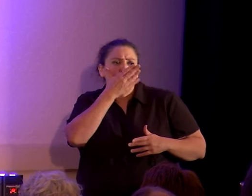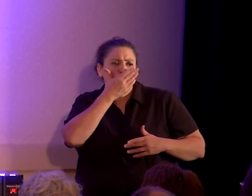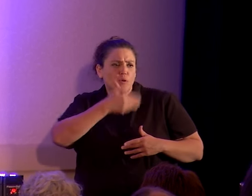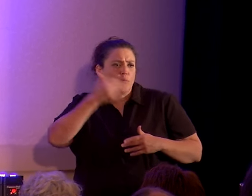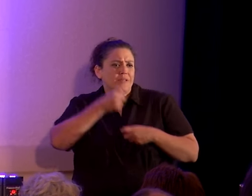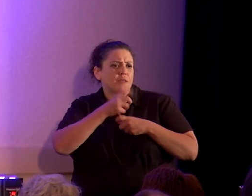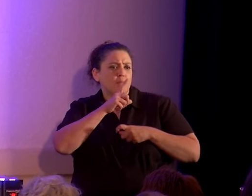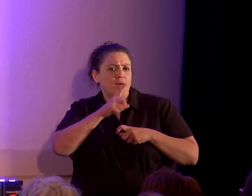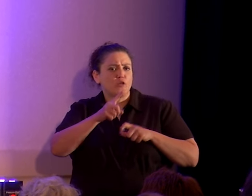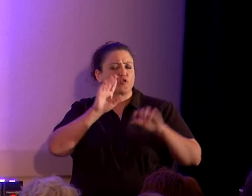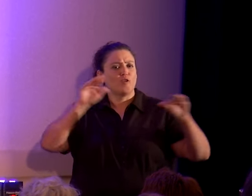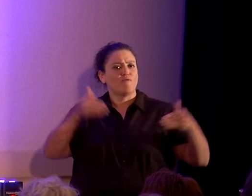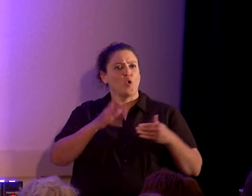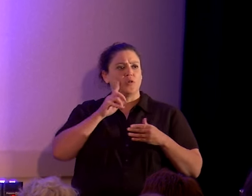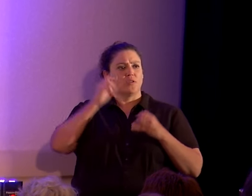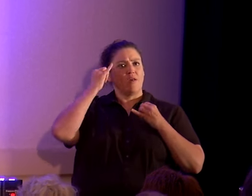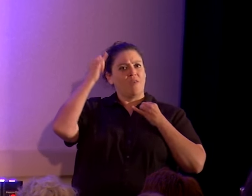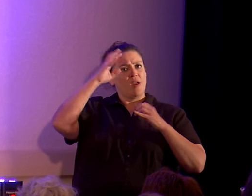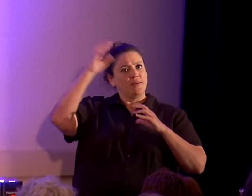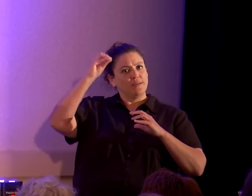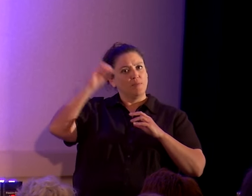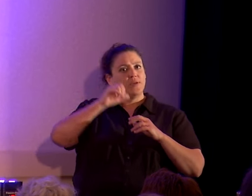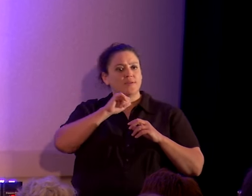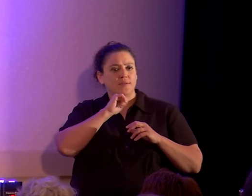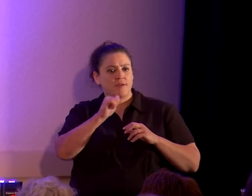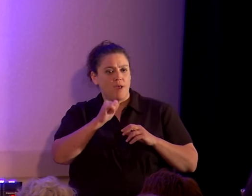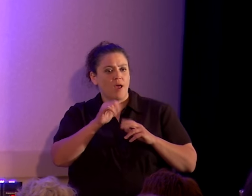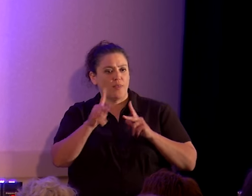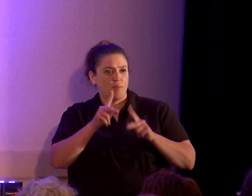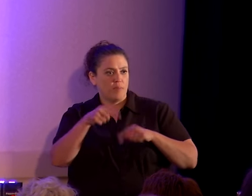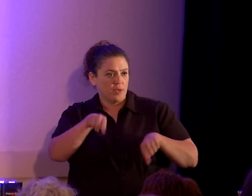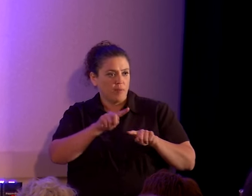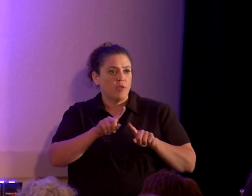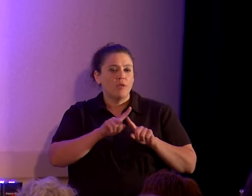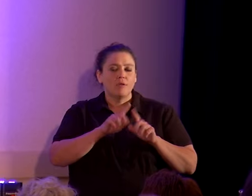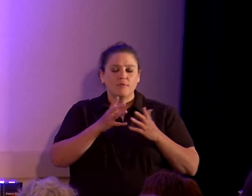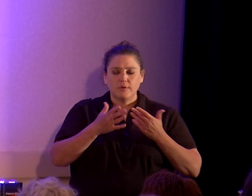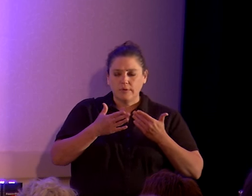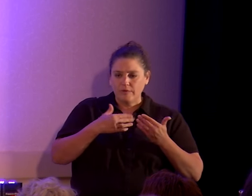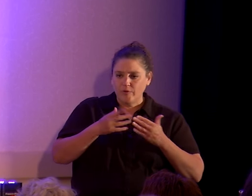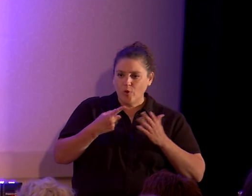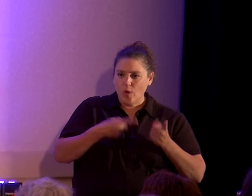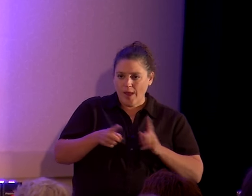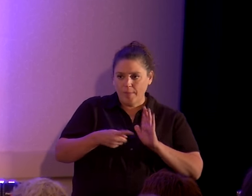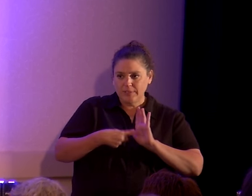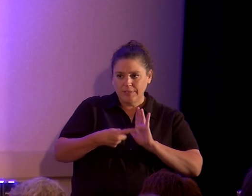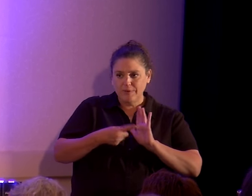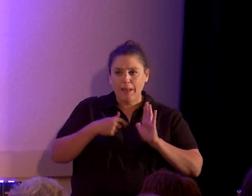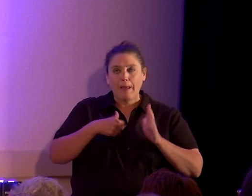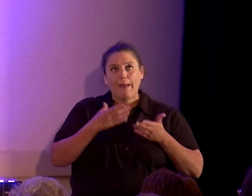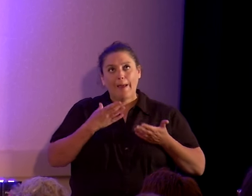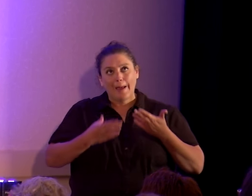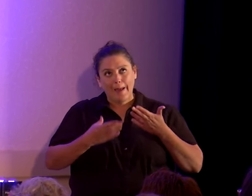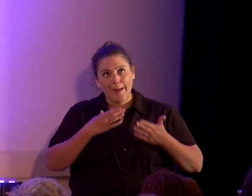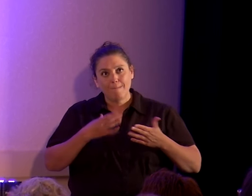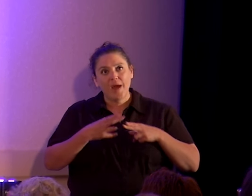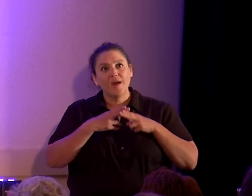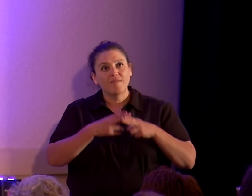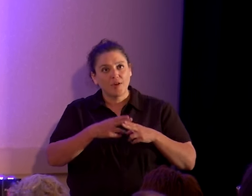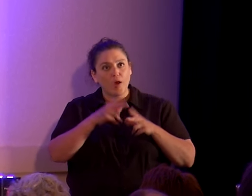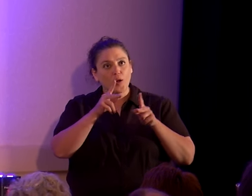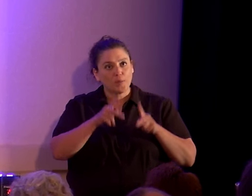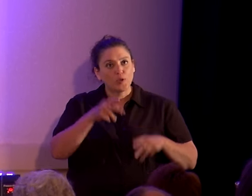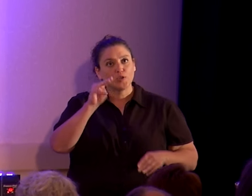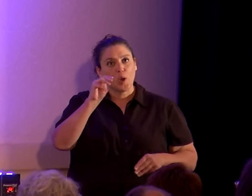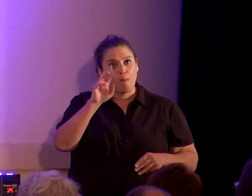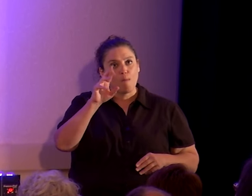addressing ideas and not people. Although it happens on occasion that I might have called somebody a moron at